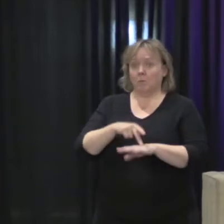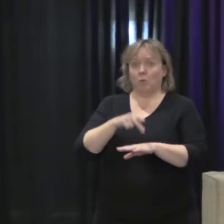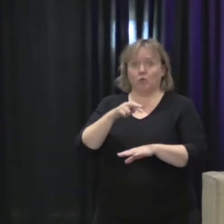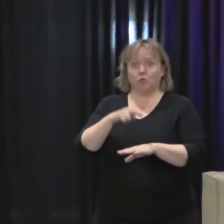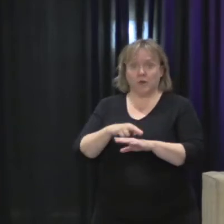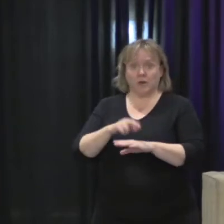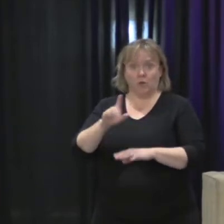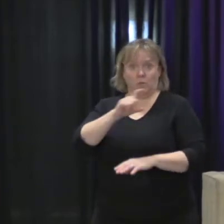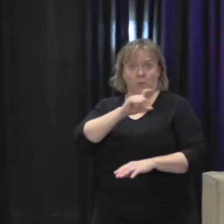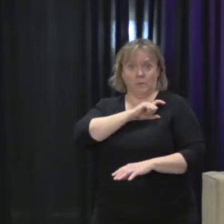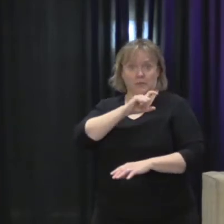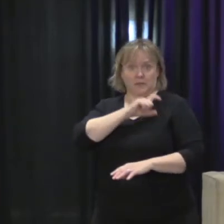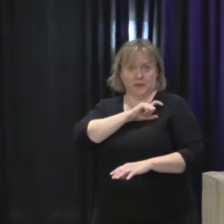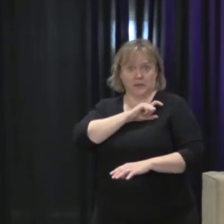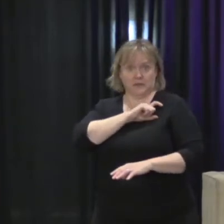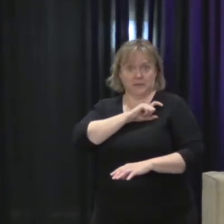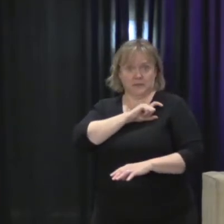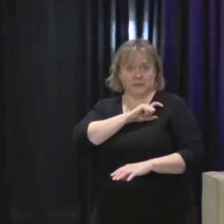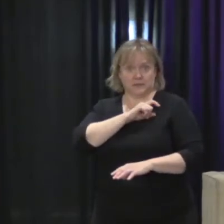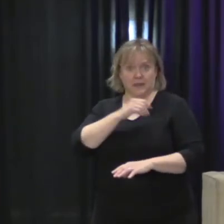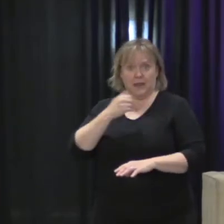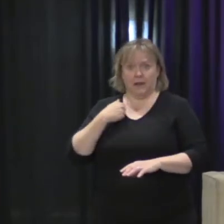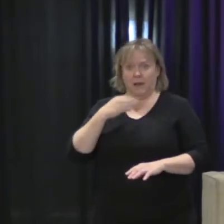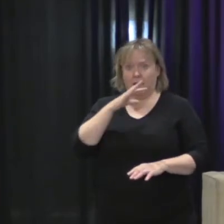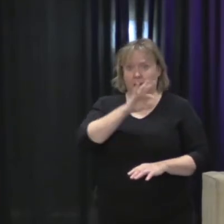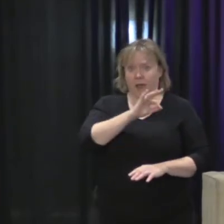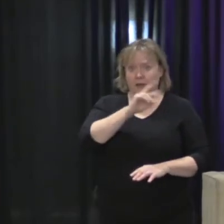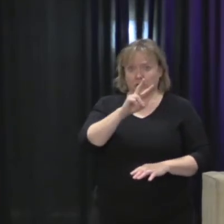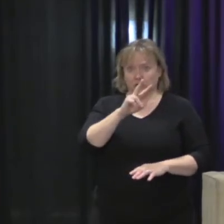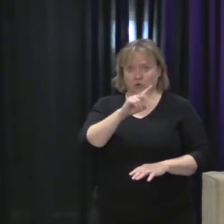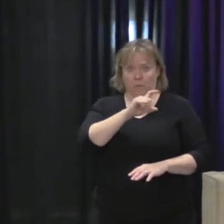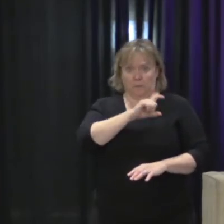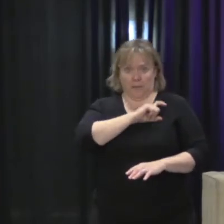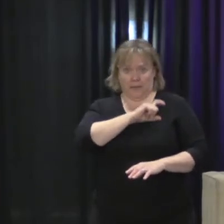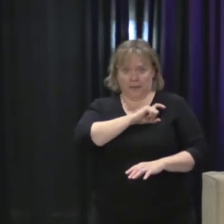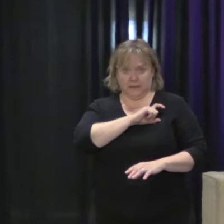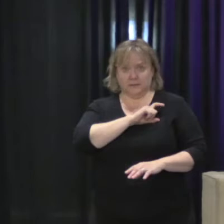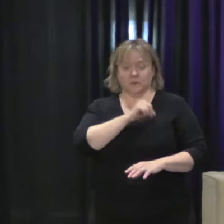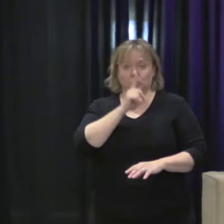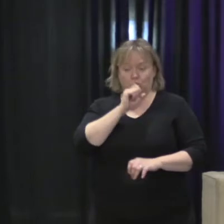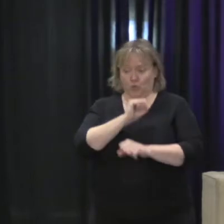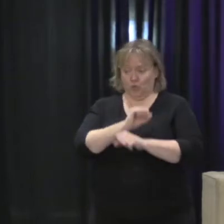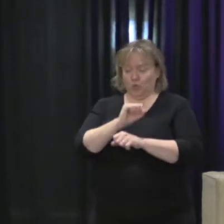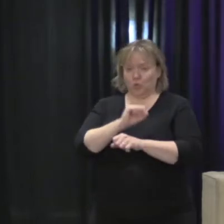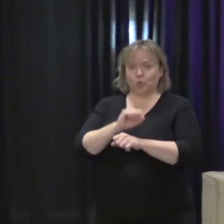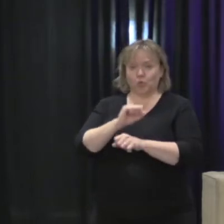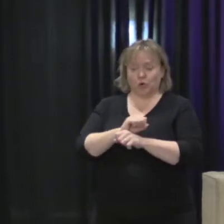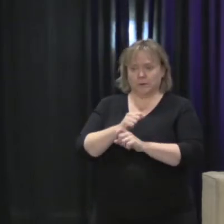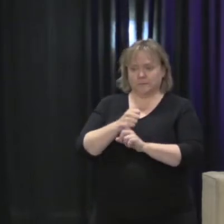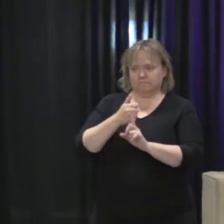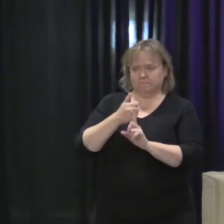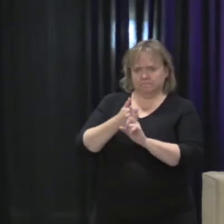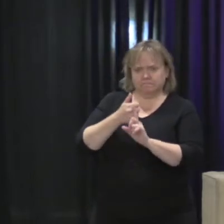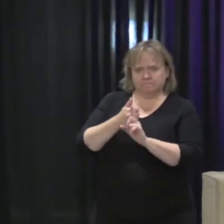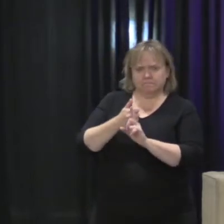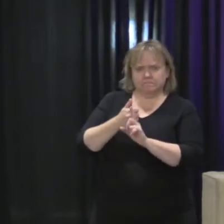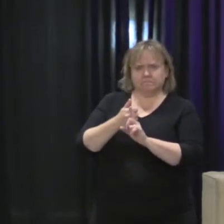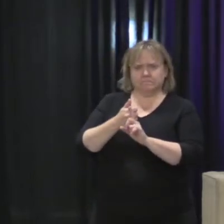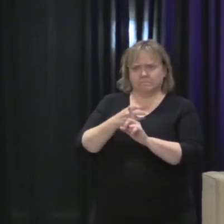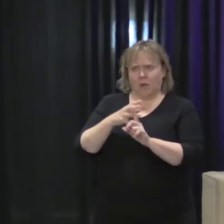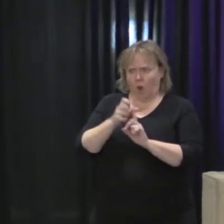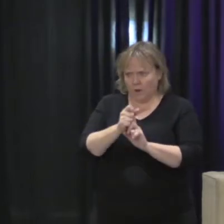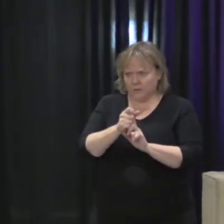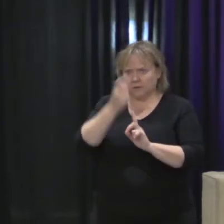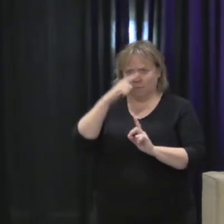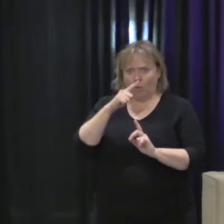92 officers employed on the police force who had been arrested